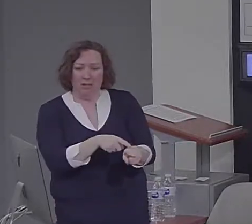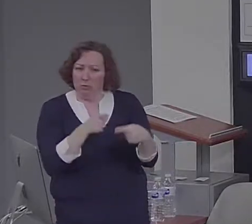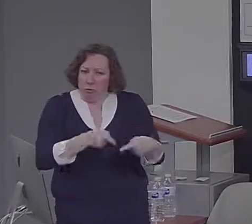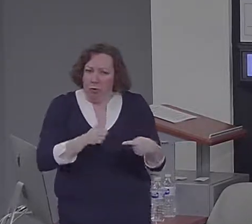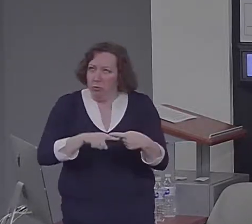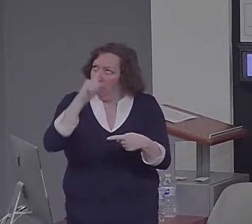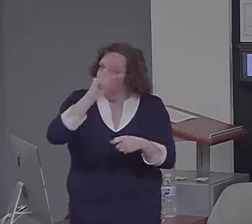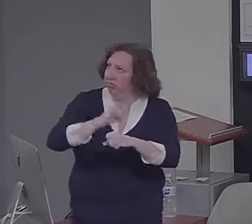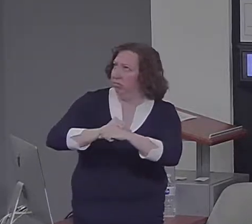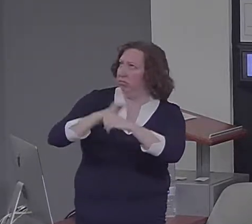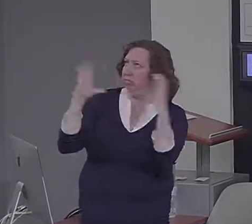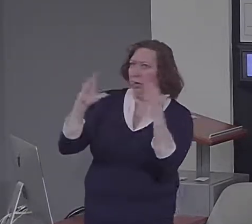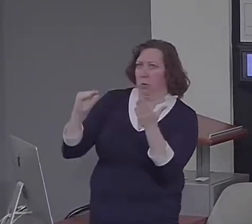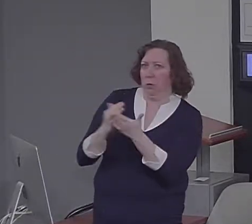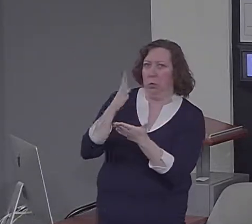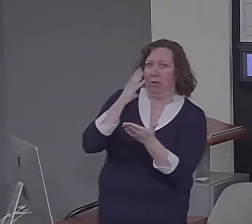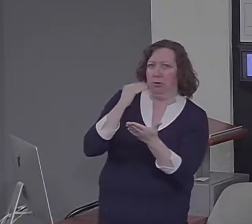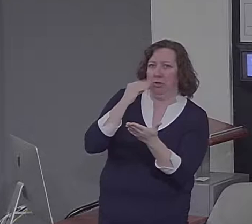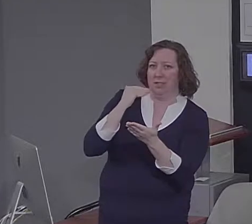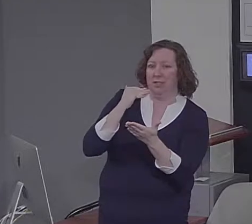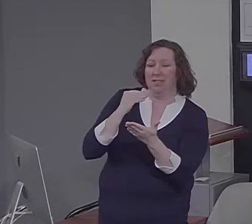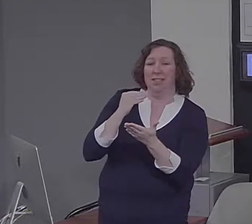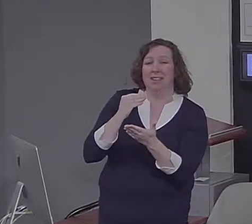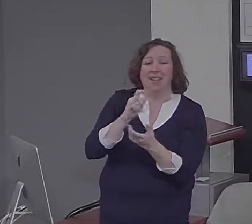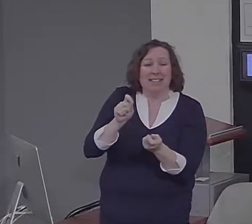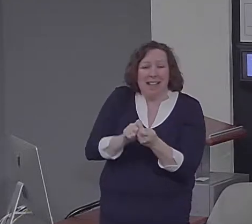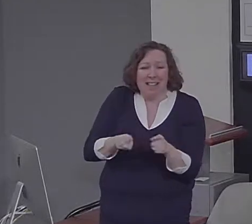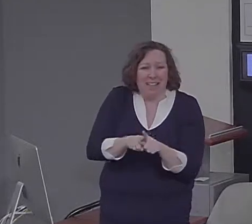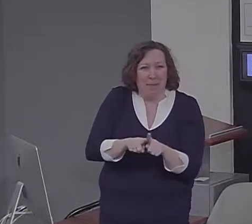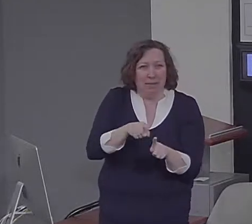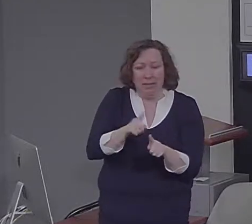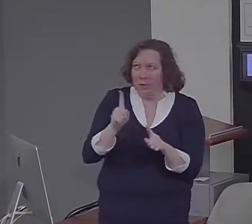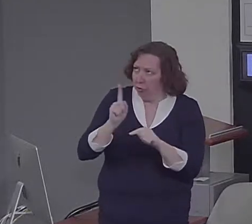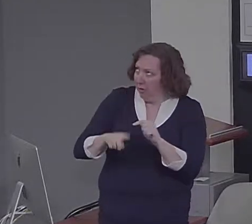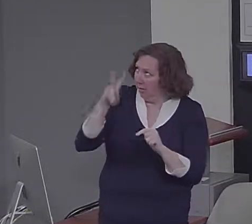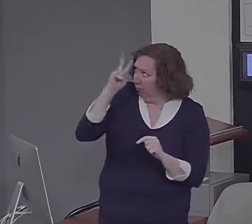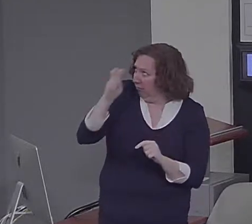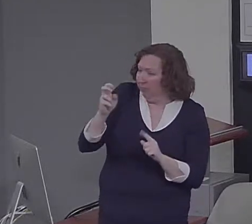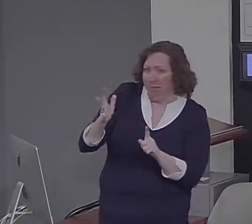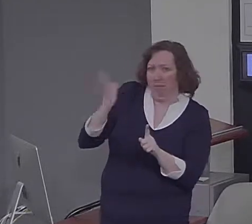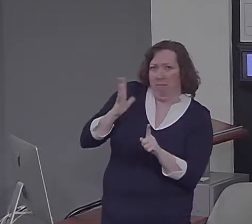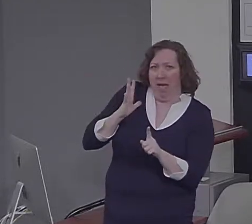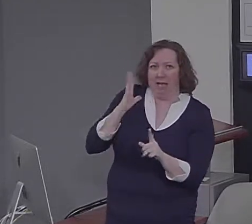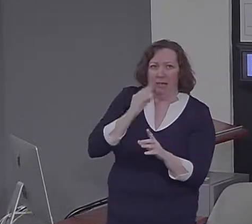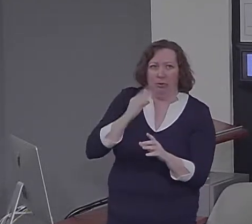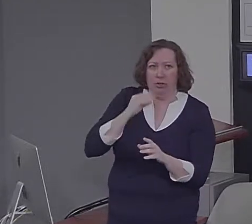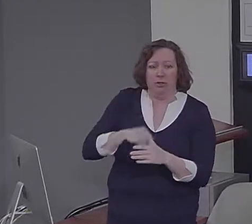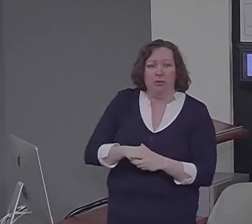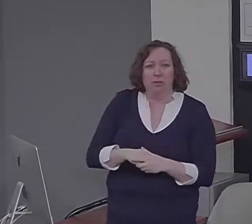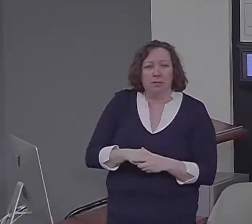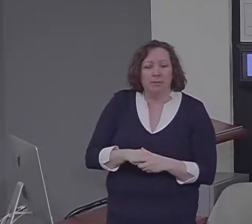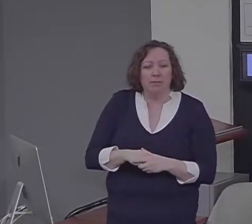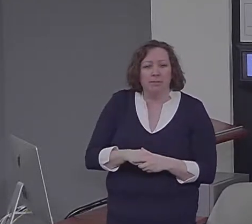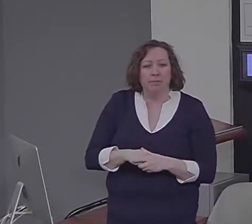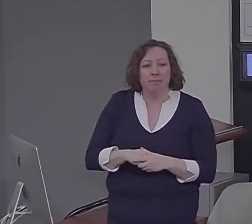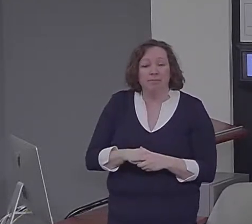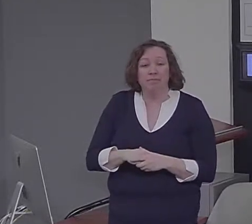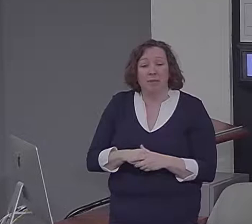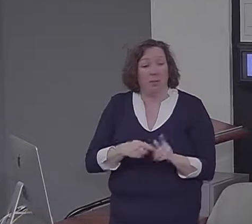Well, as I said, nobody did much work on that theme, exploring the relationship of remembering the past to